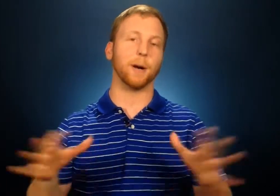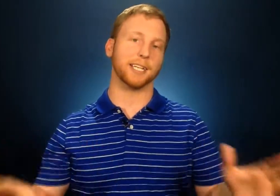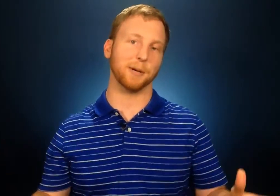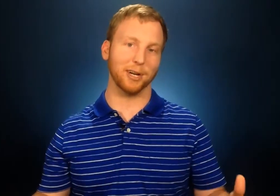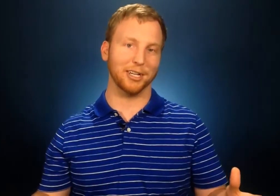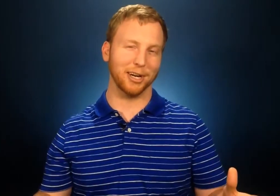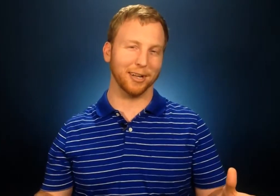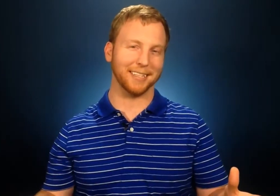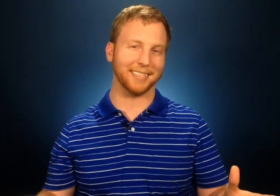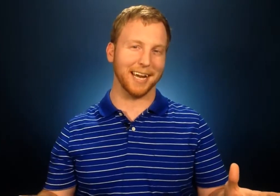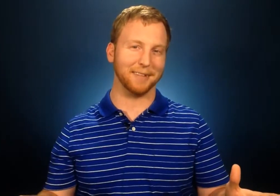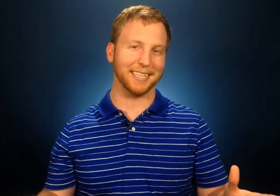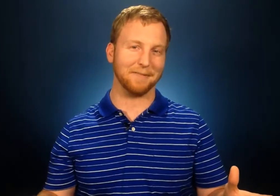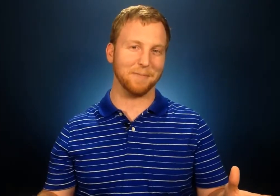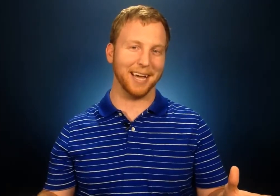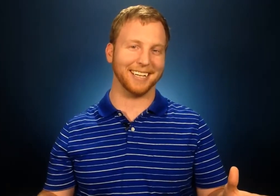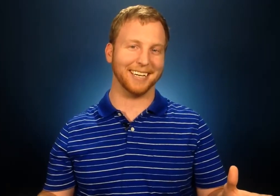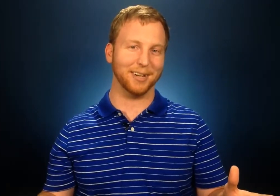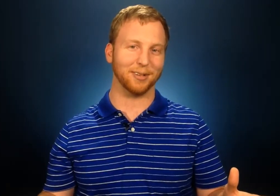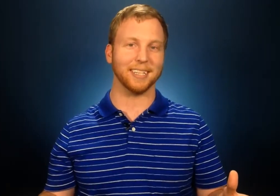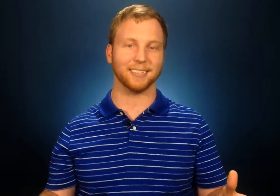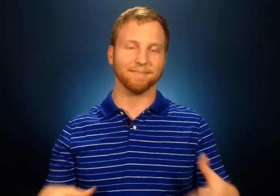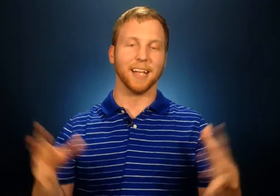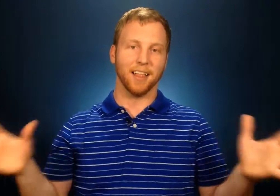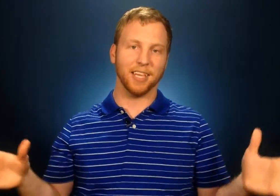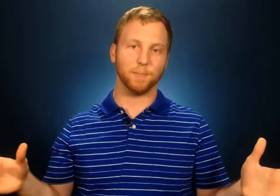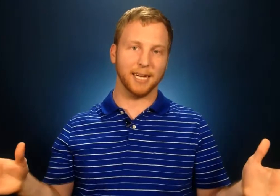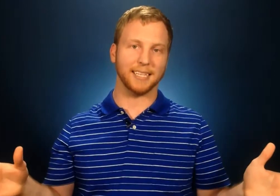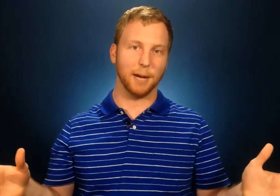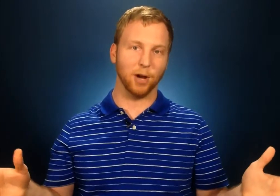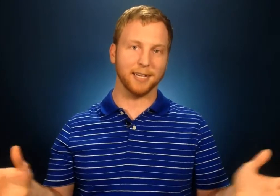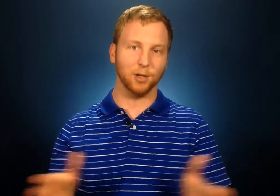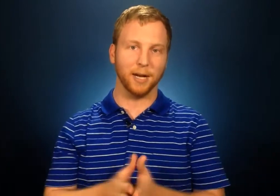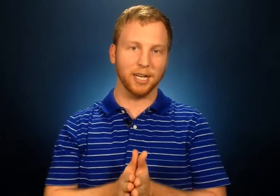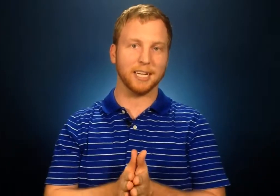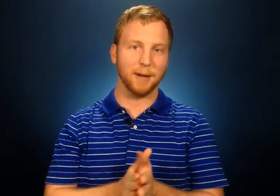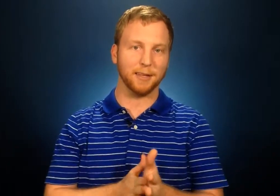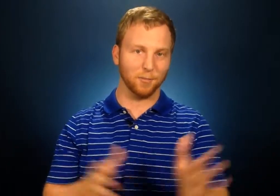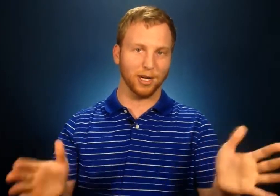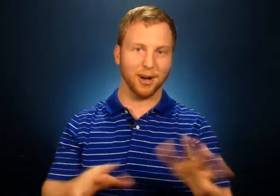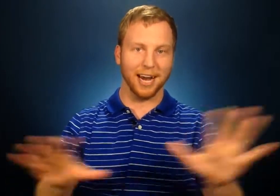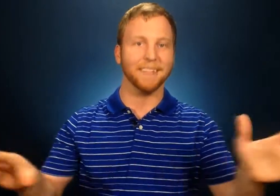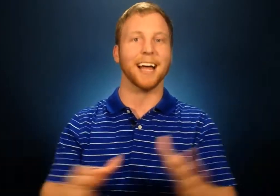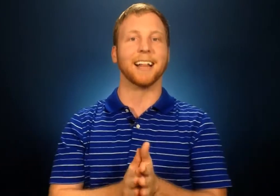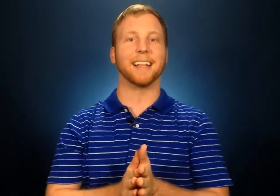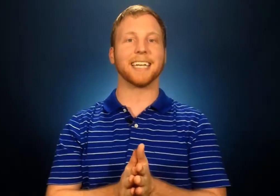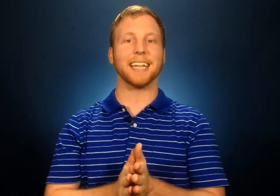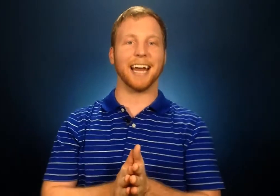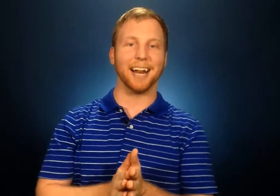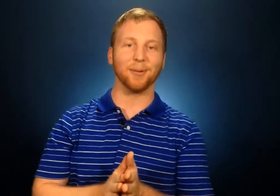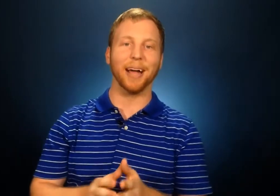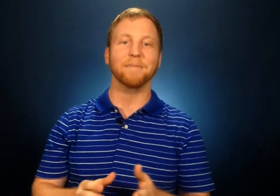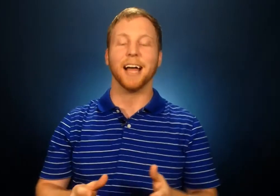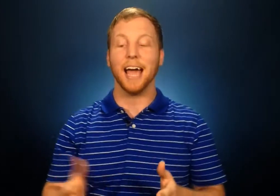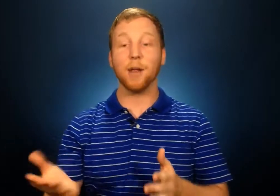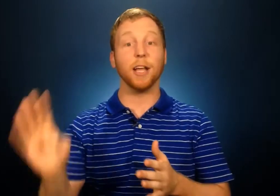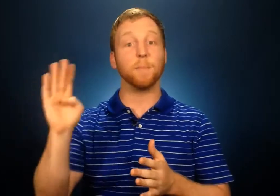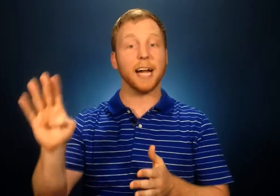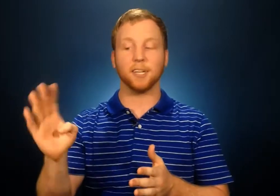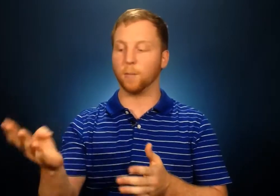punch someone in general. It's kind of a safer bet to do. Just this PSA brought to you by Josh Matthews Morgan. Okay let's get that out of the way. Anyways back to your